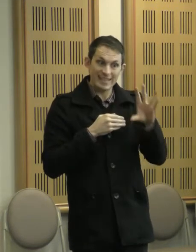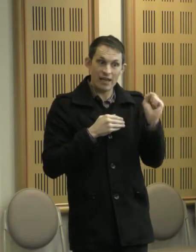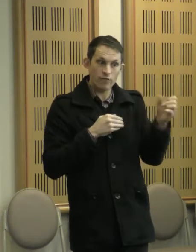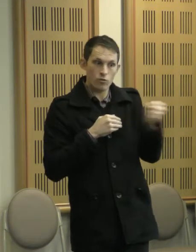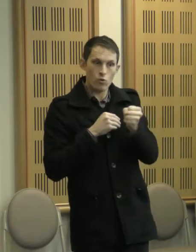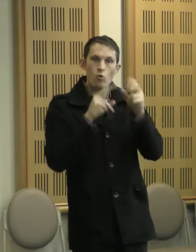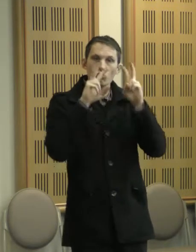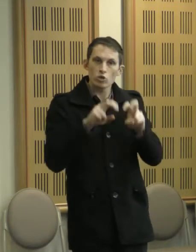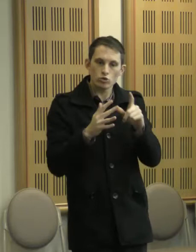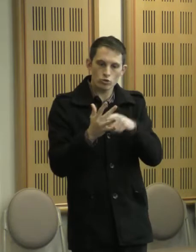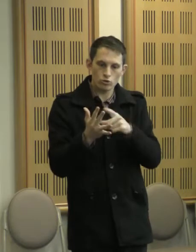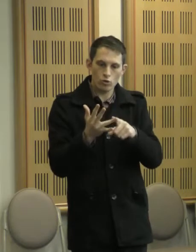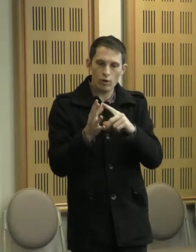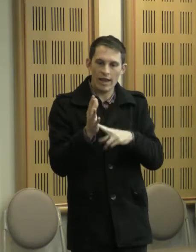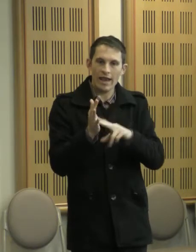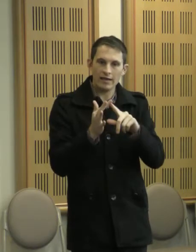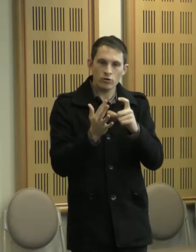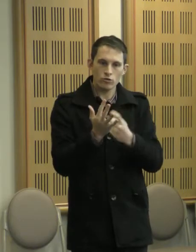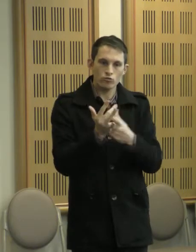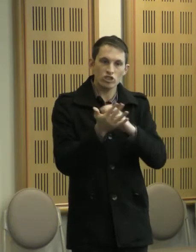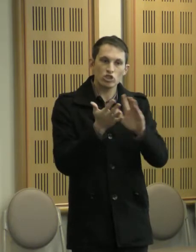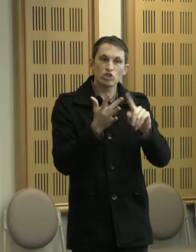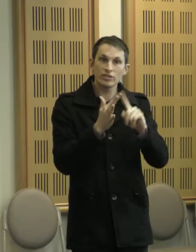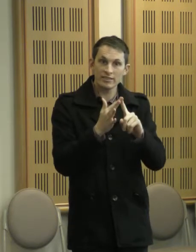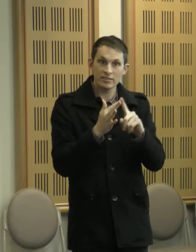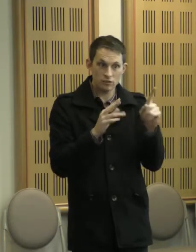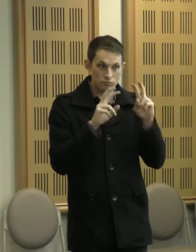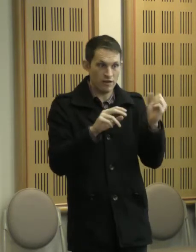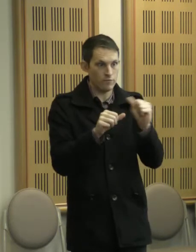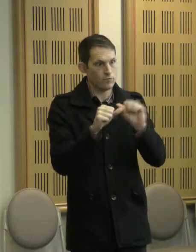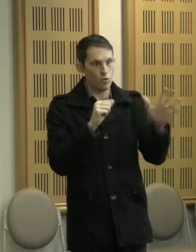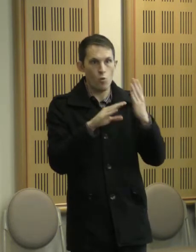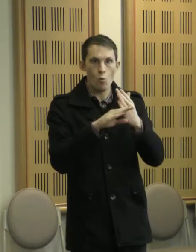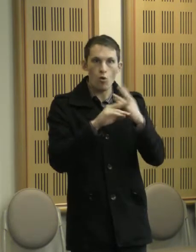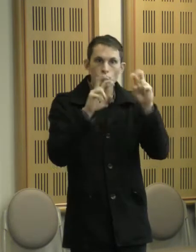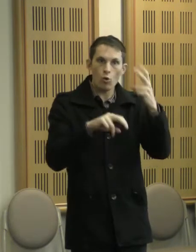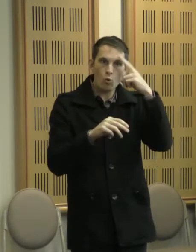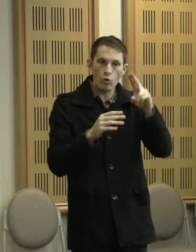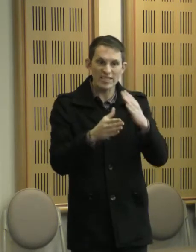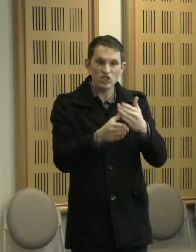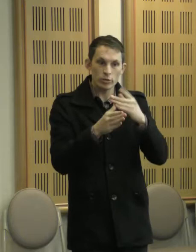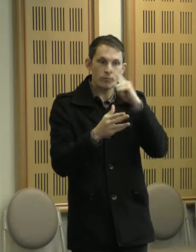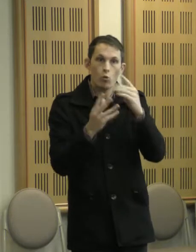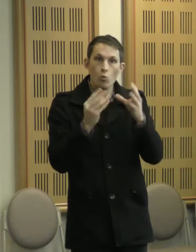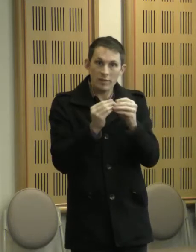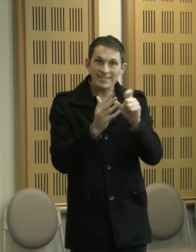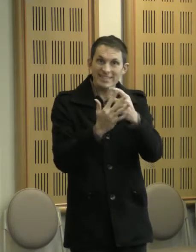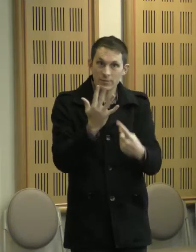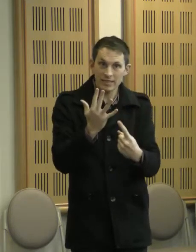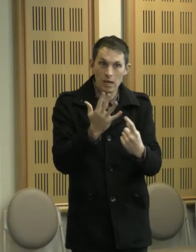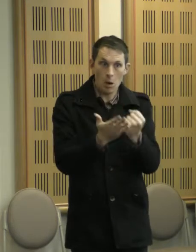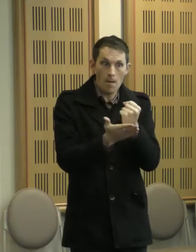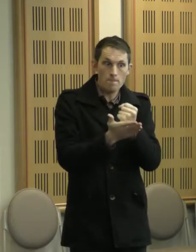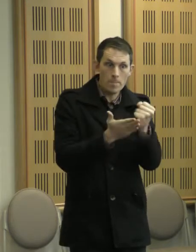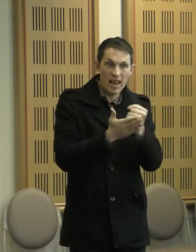Ritchie to produce a groundbreaking report titled Indigenous People with a Disability, Population